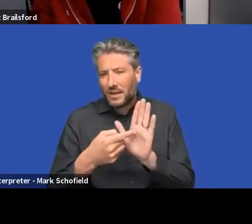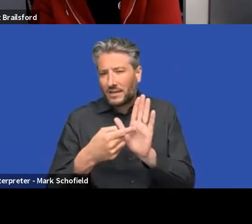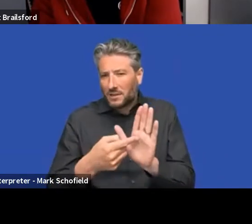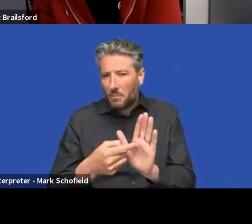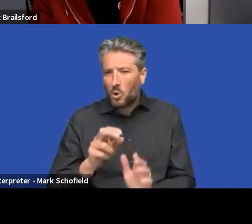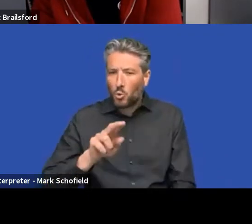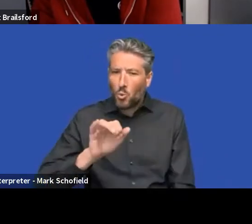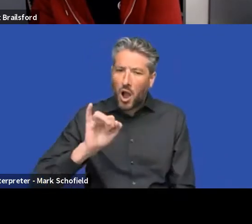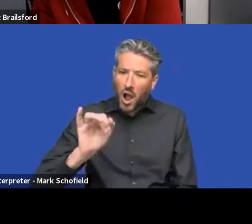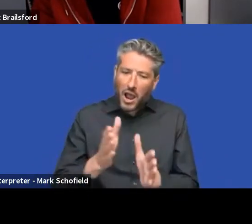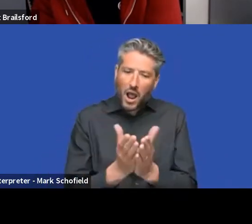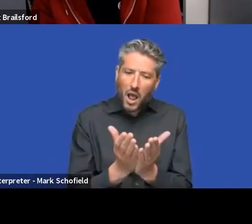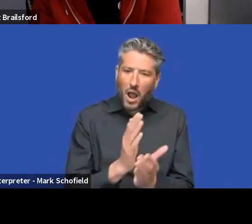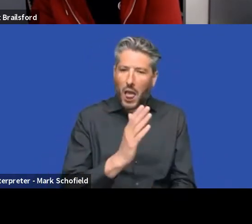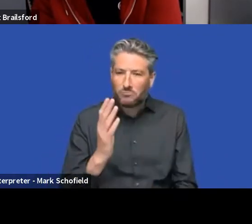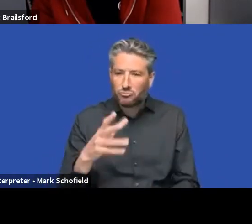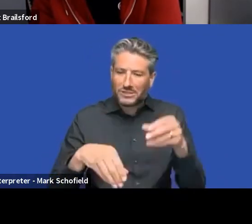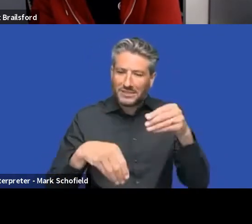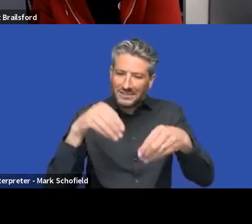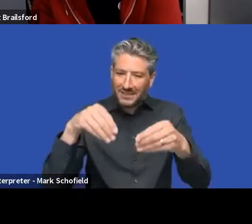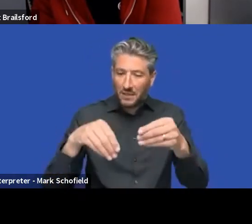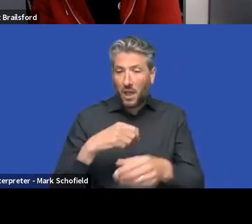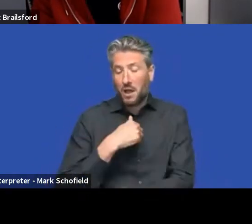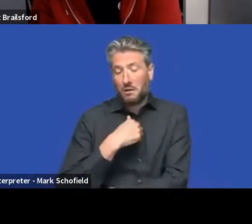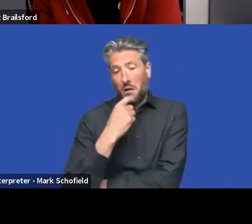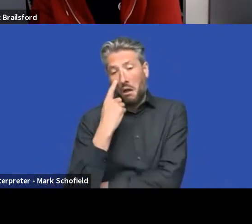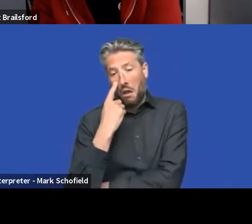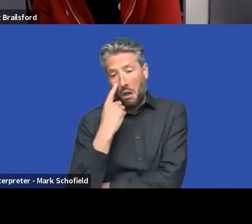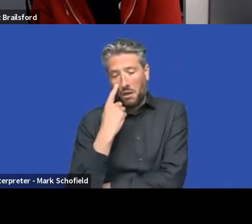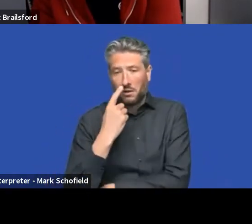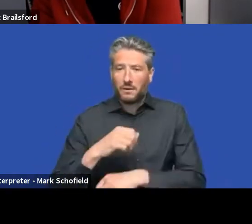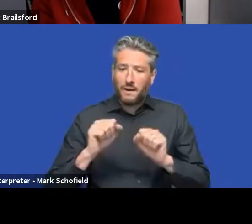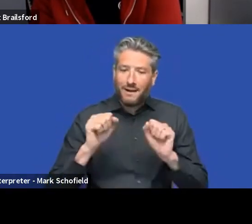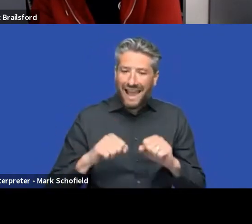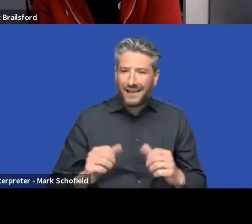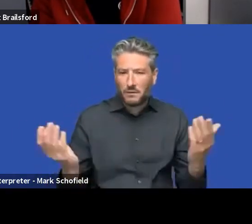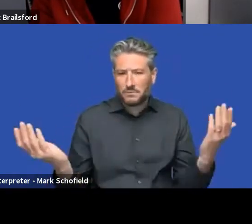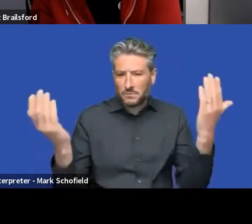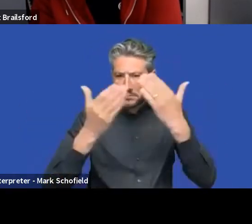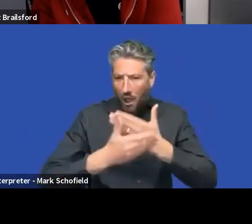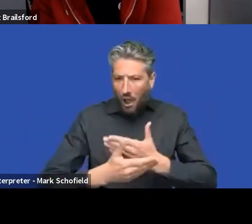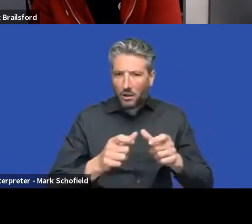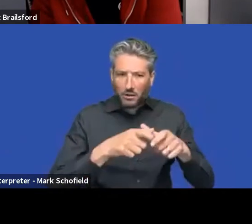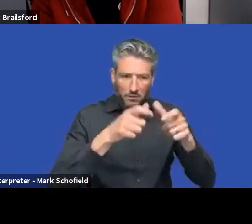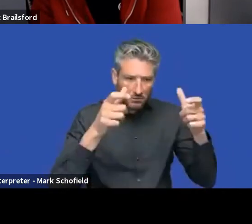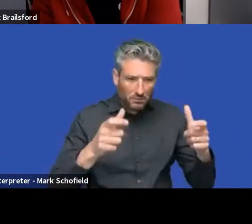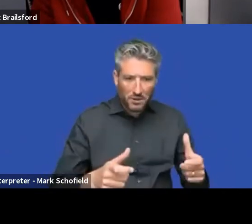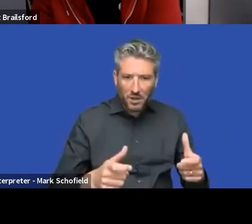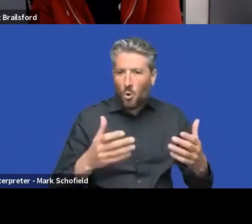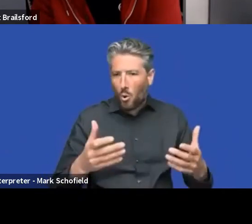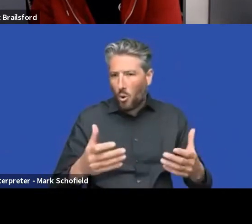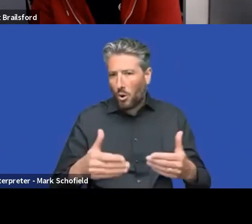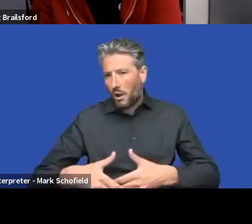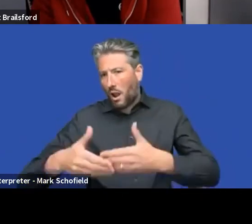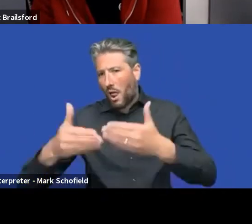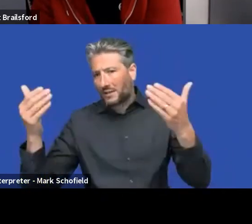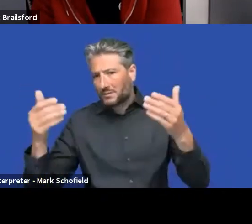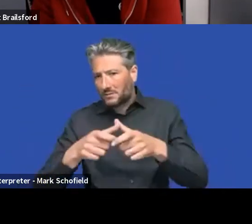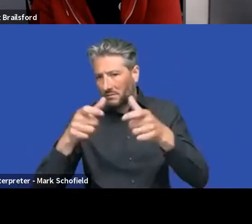toying with supporting dark mode or something like that just more or less to kind of make sure that we actually